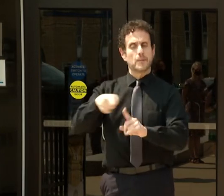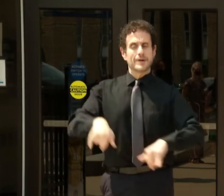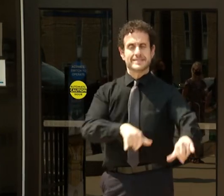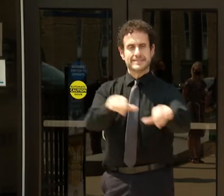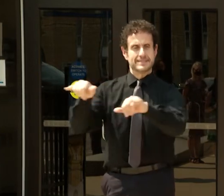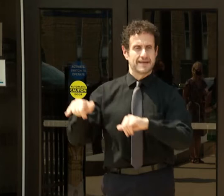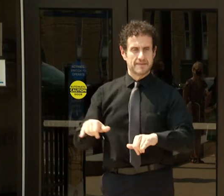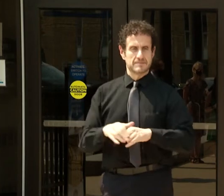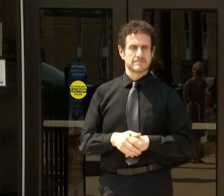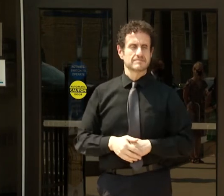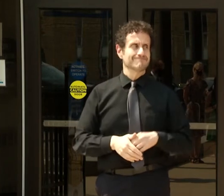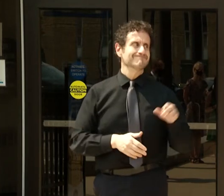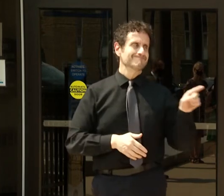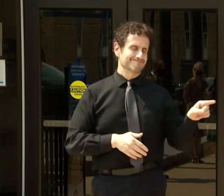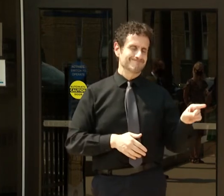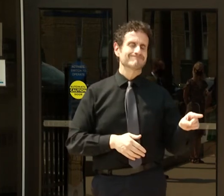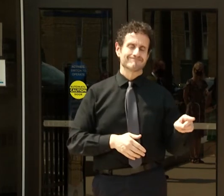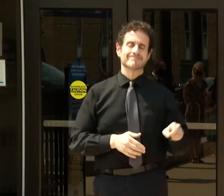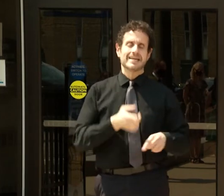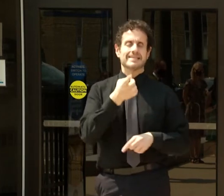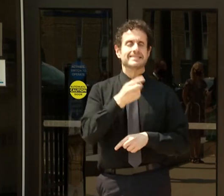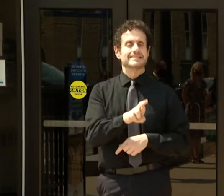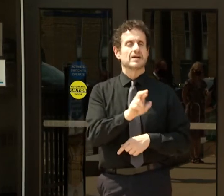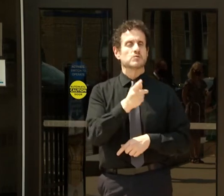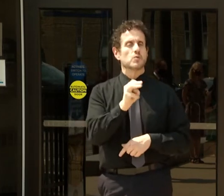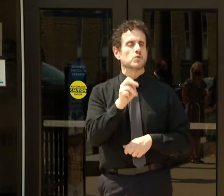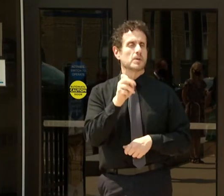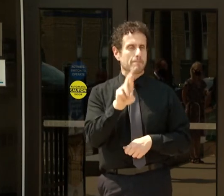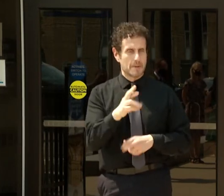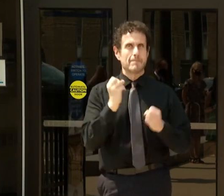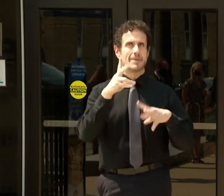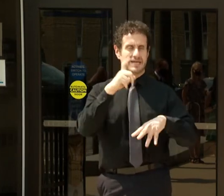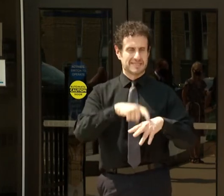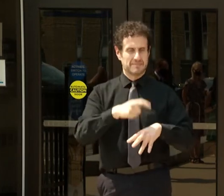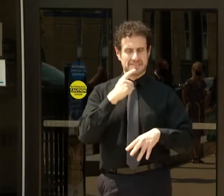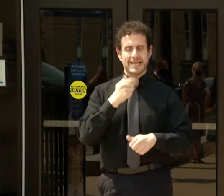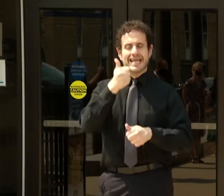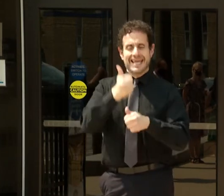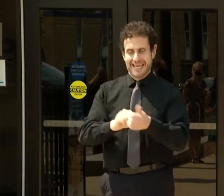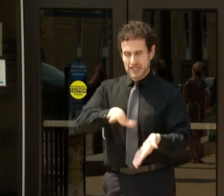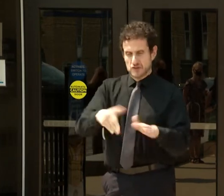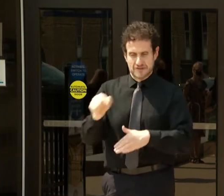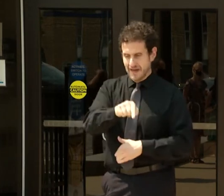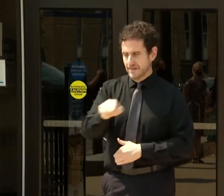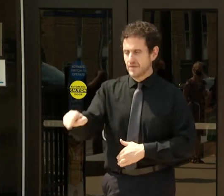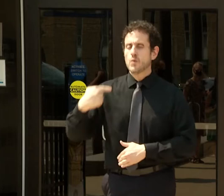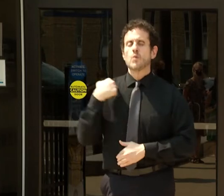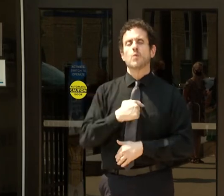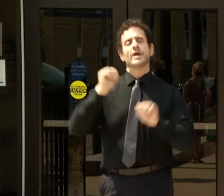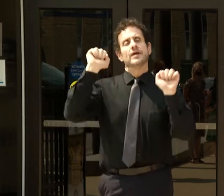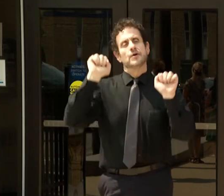As Dr. Runcomar has said on more than one occasion, each one was preventable.